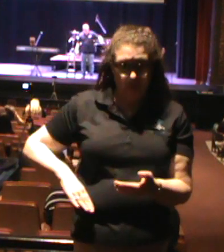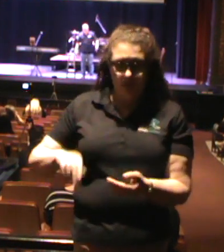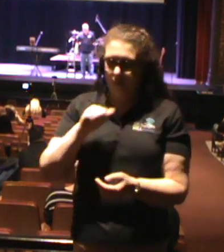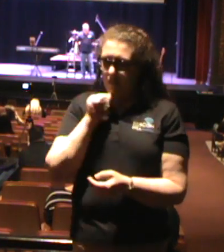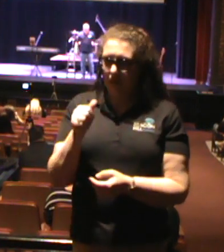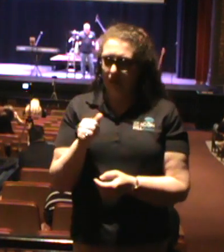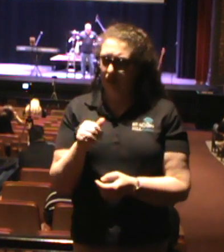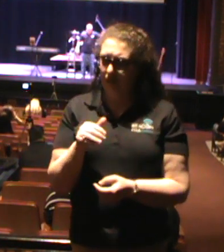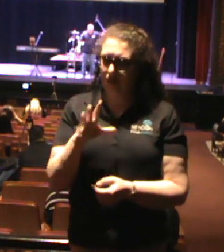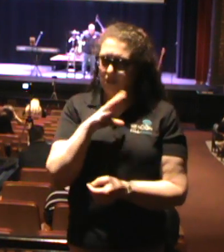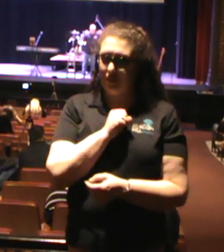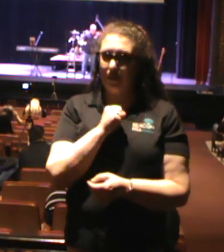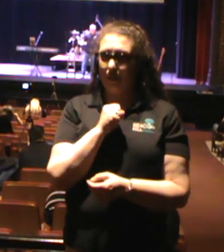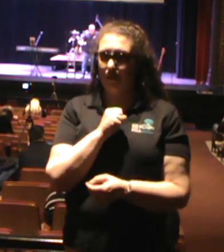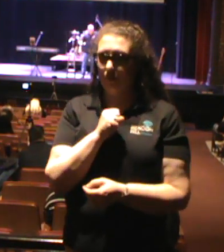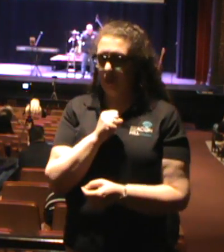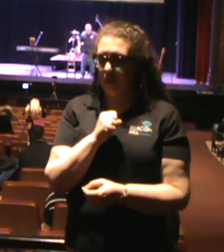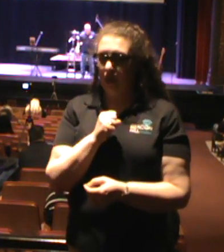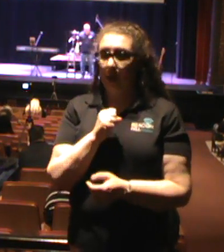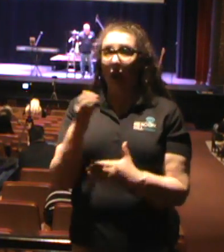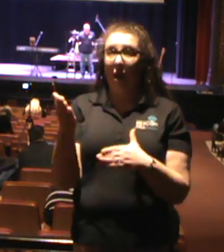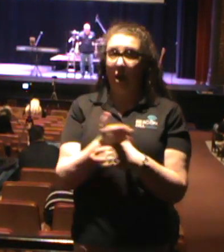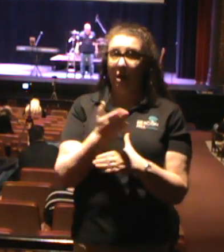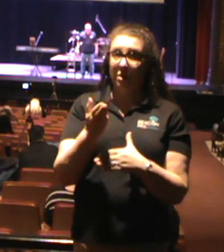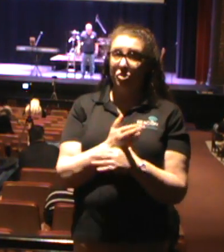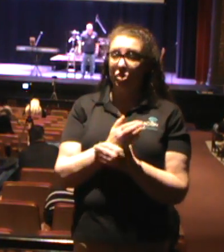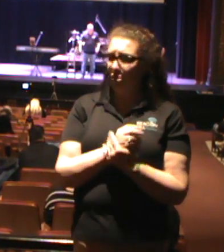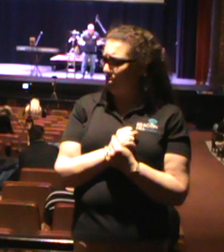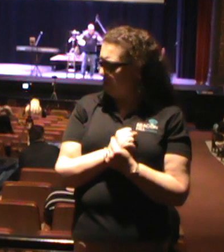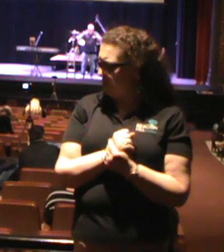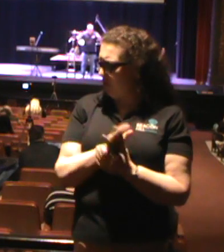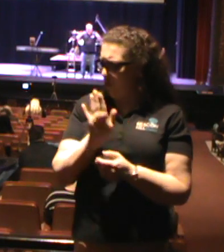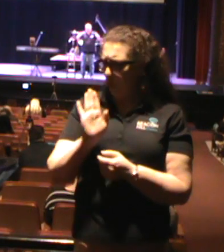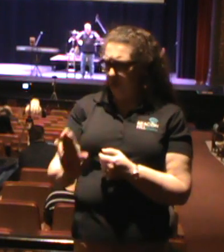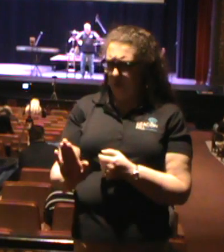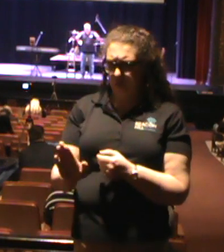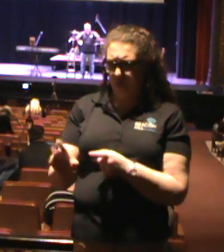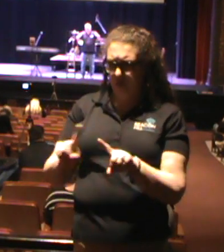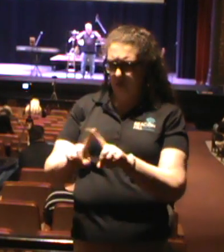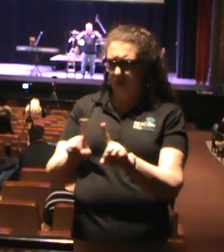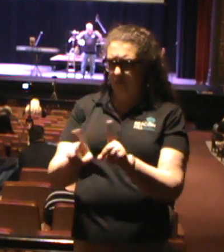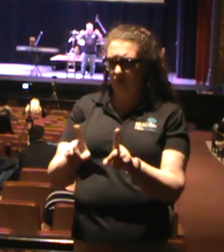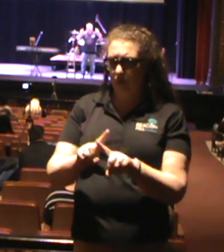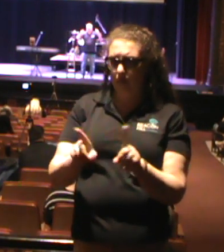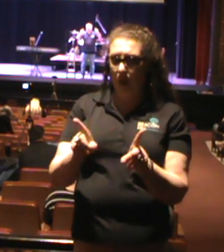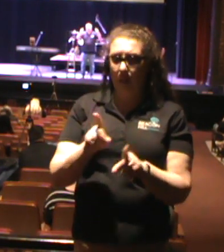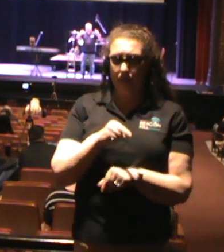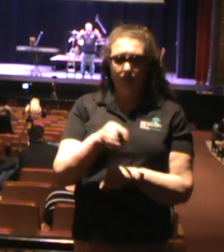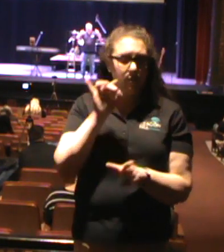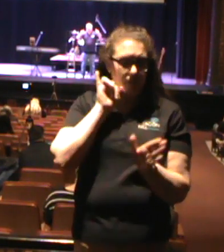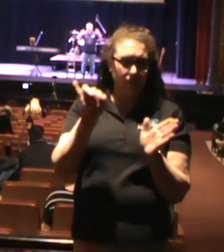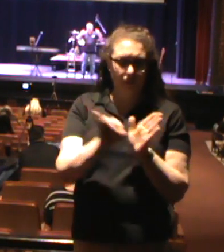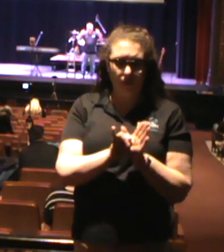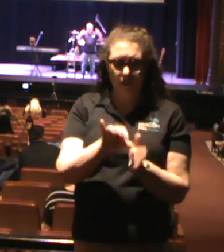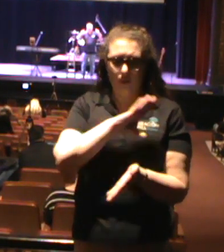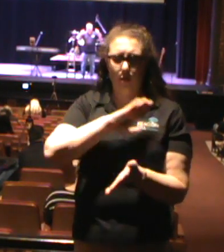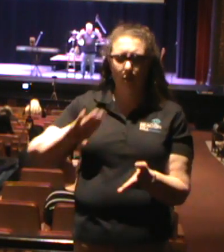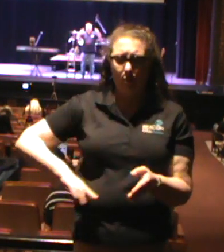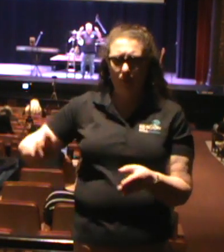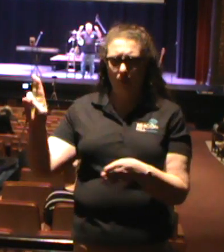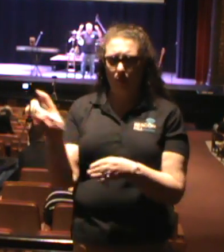because I missed it. Because I shared with you that those are different. But this identification that Christ uses here,